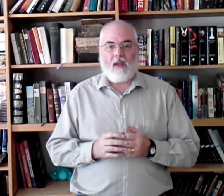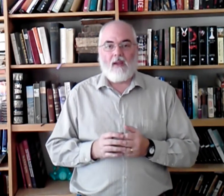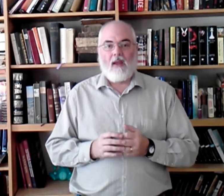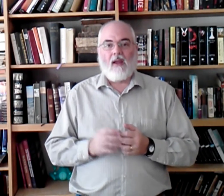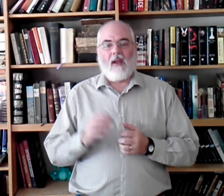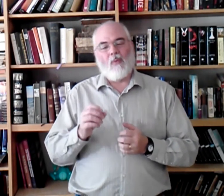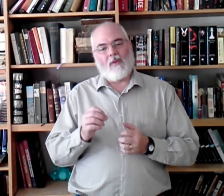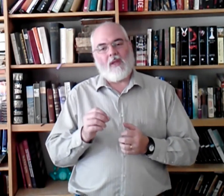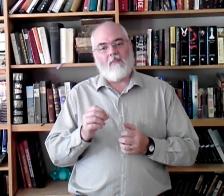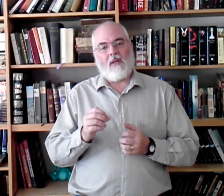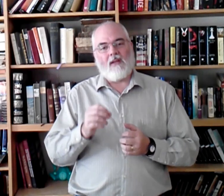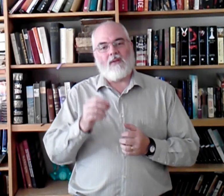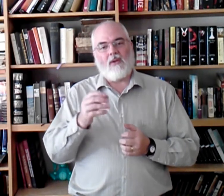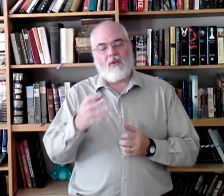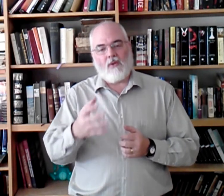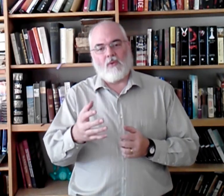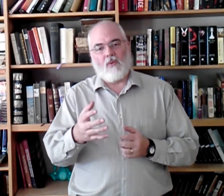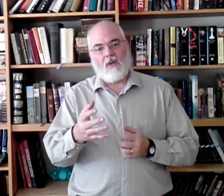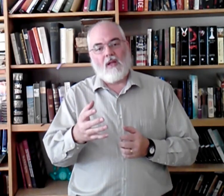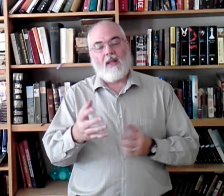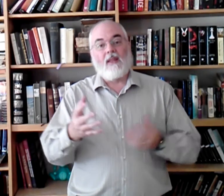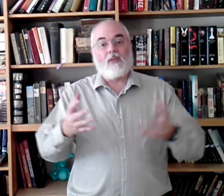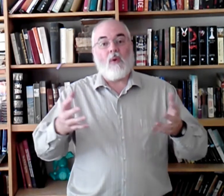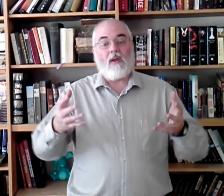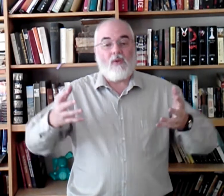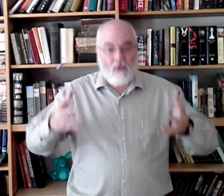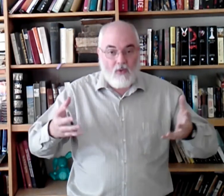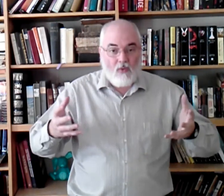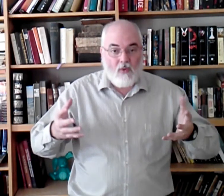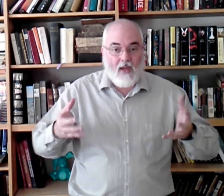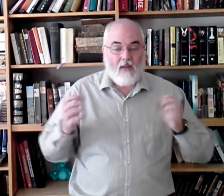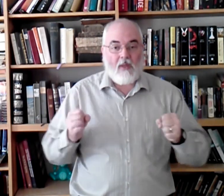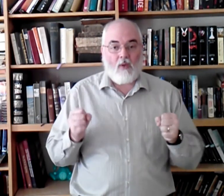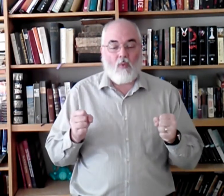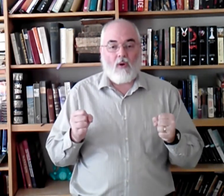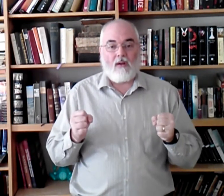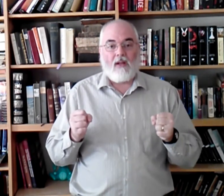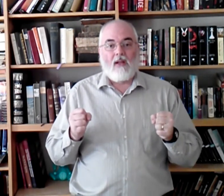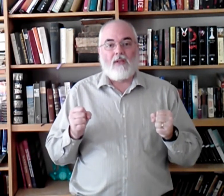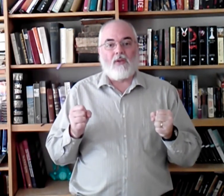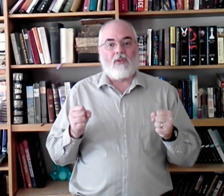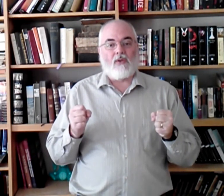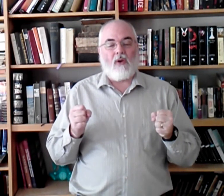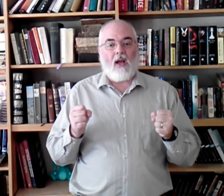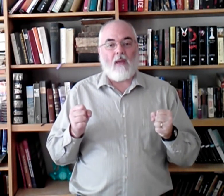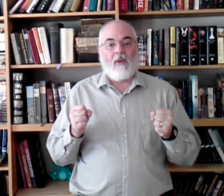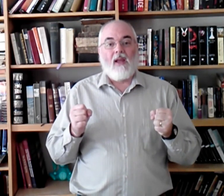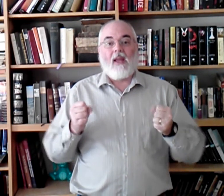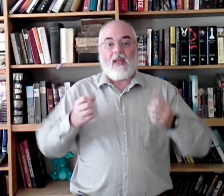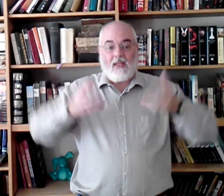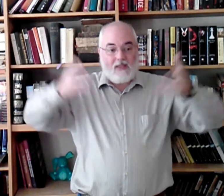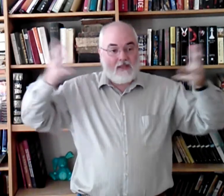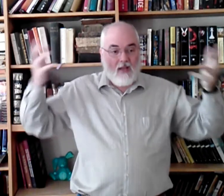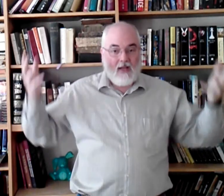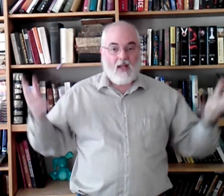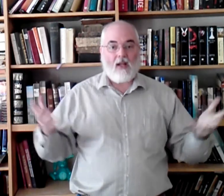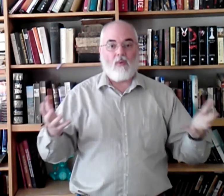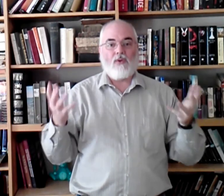and what they mean to you. This way you can be the one to describe in sign language